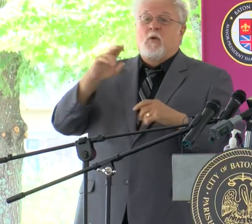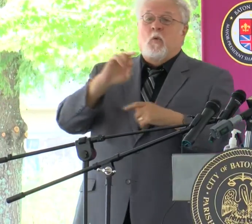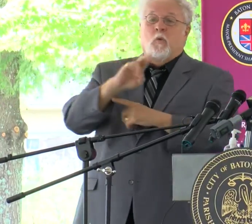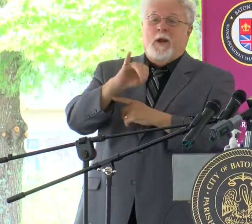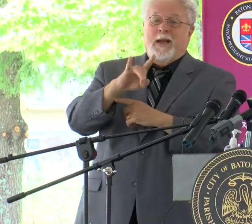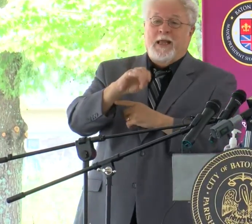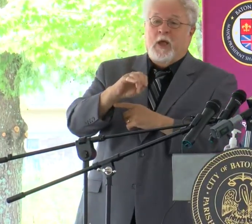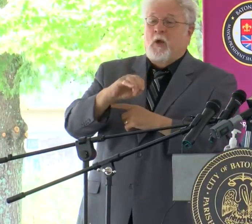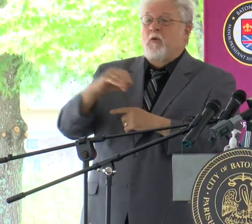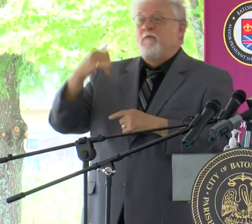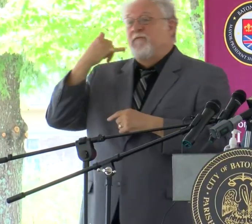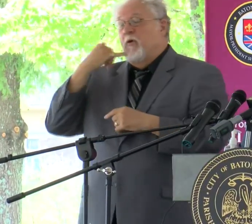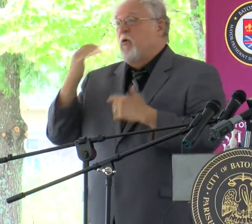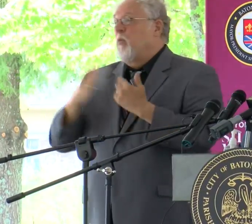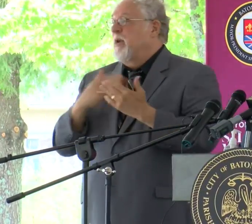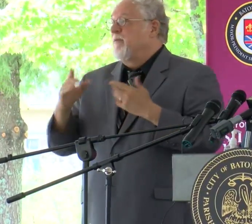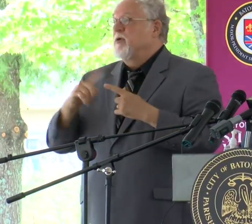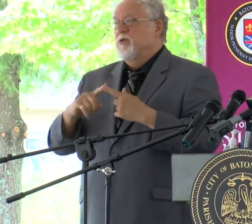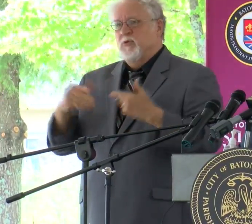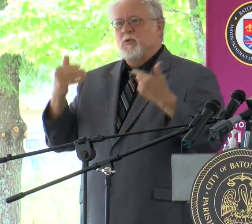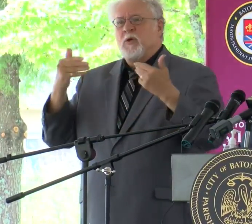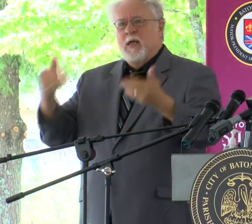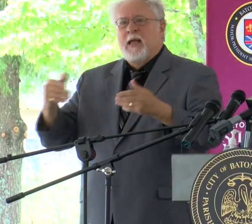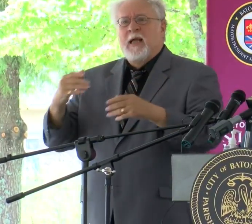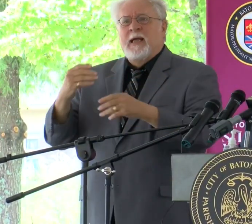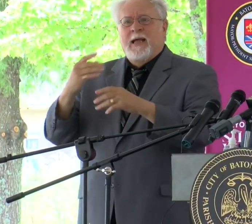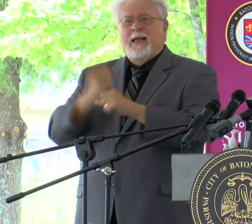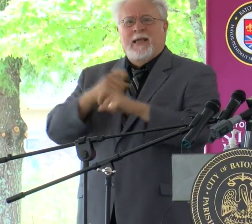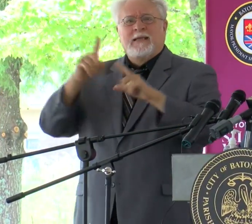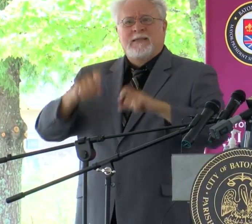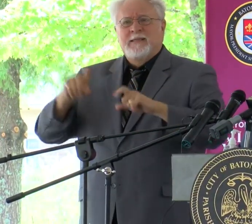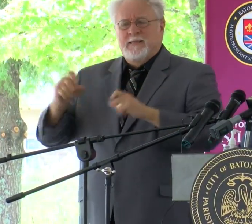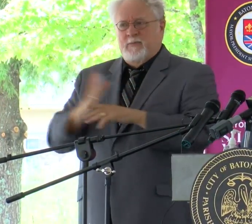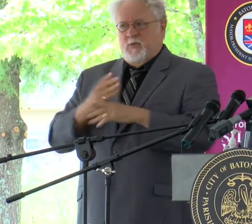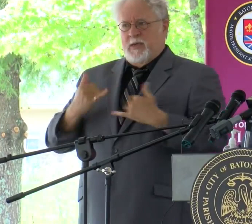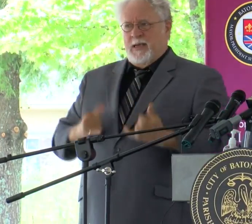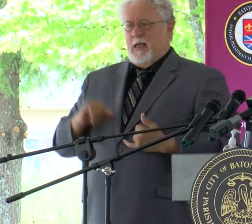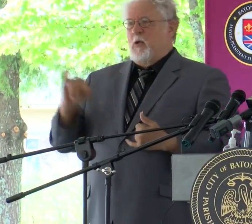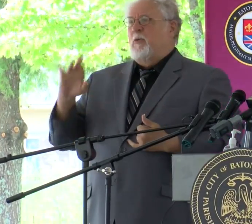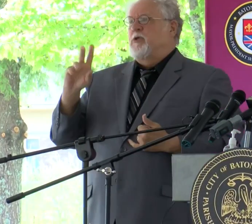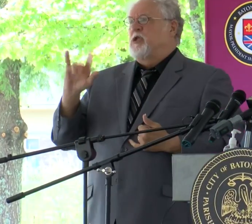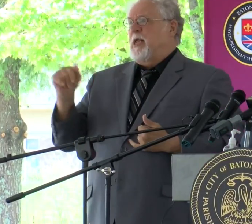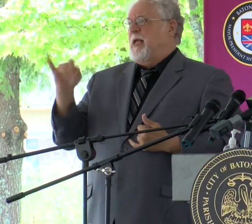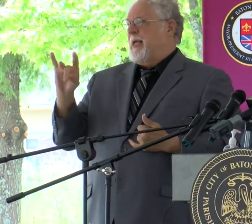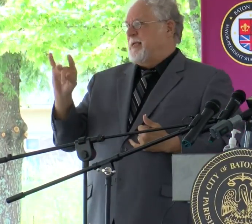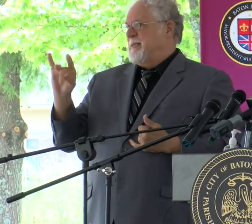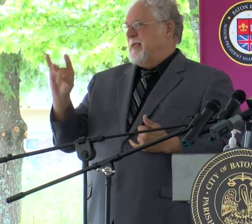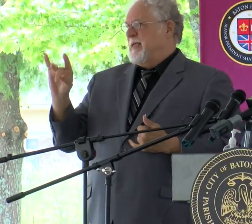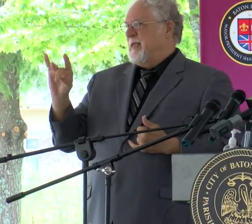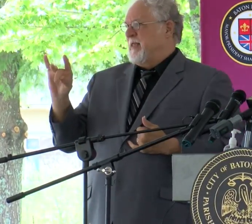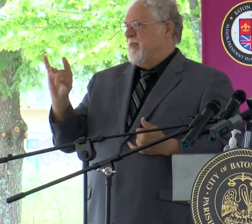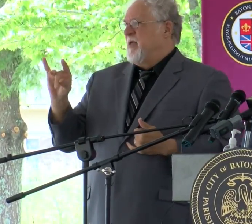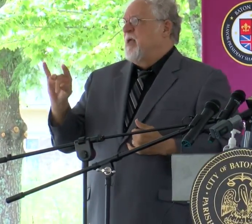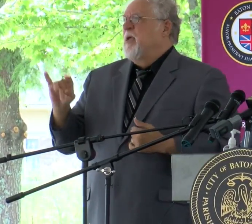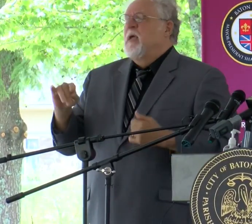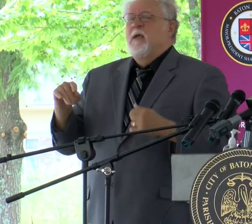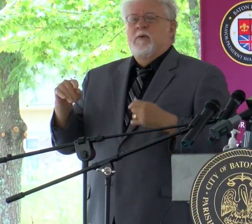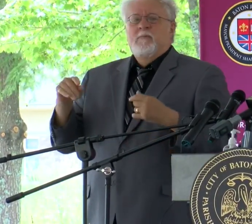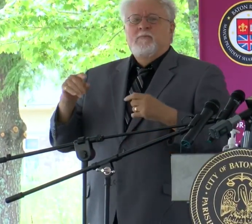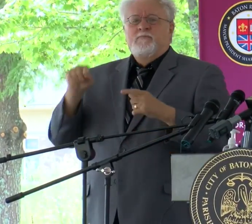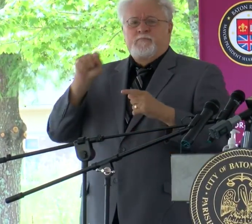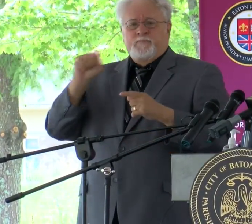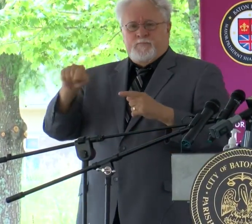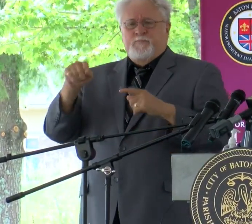radio, whatever, to go out there and get tested between now and July the 18th at these surge testing sites